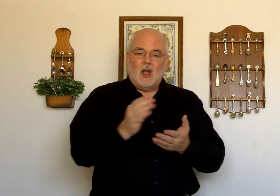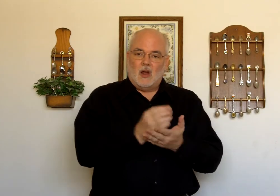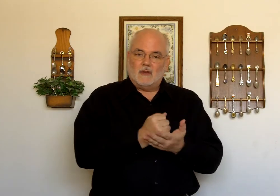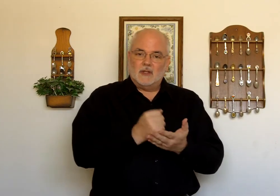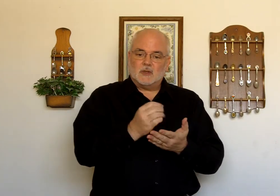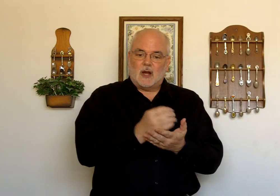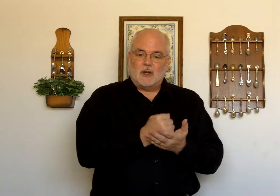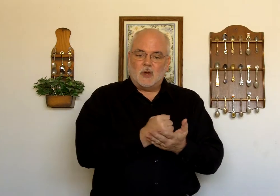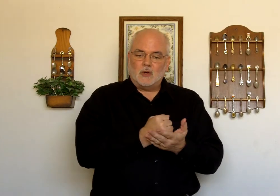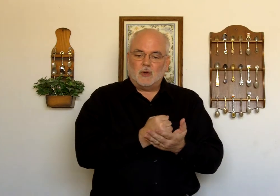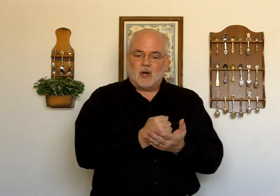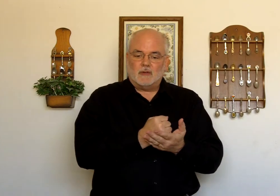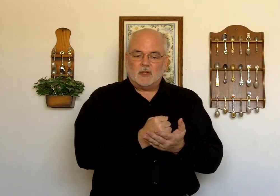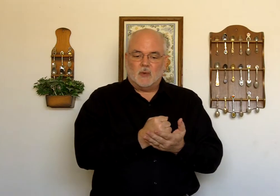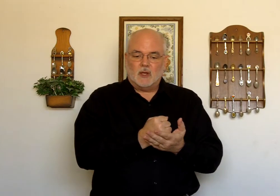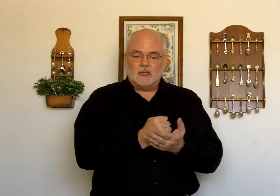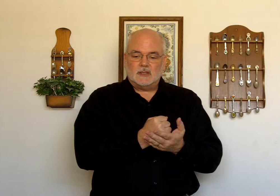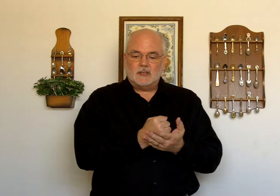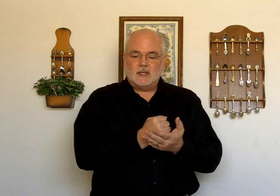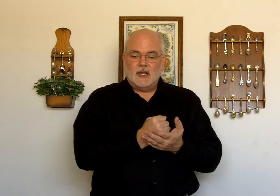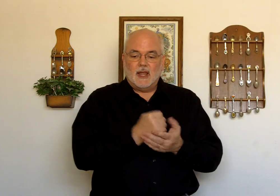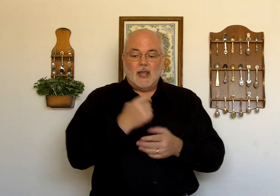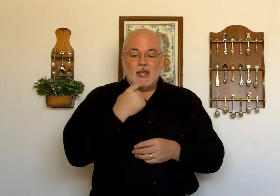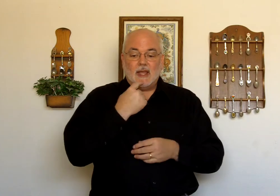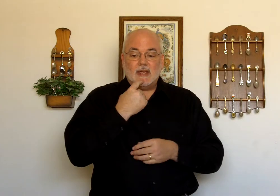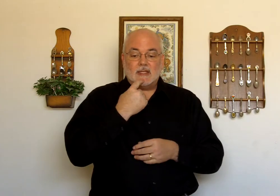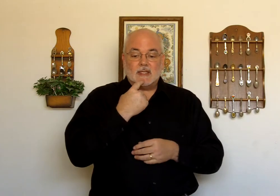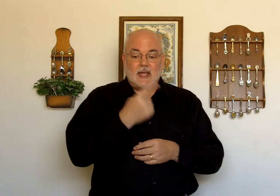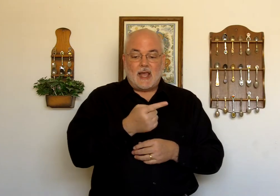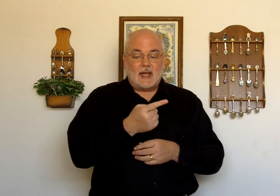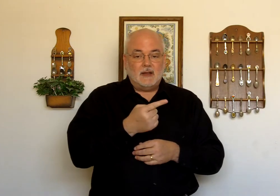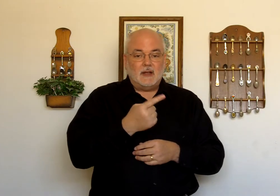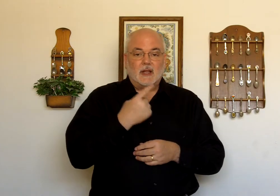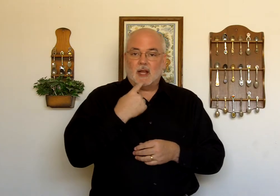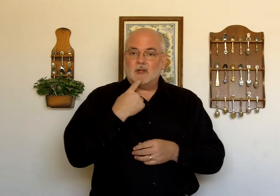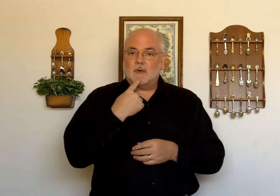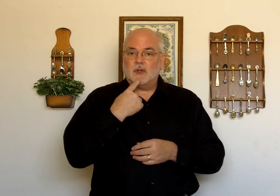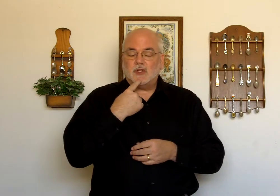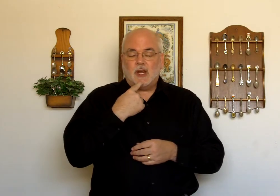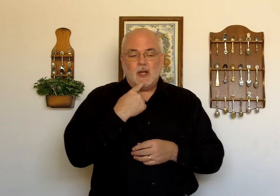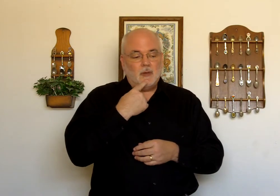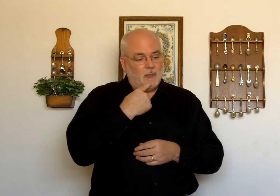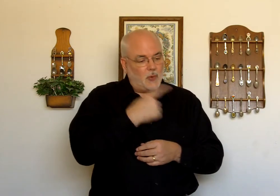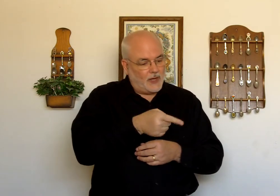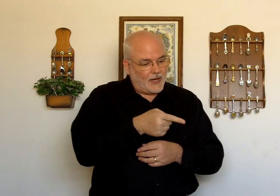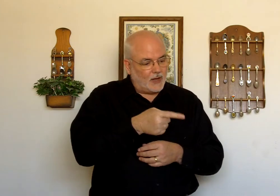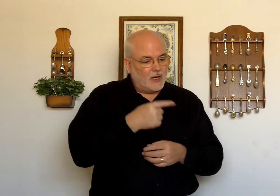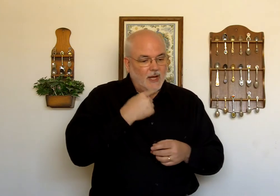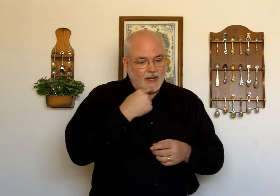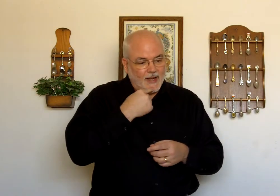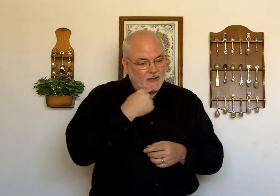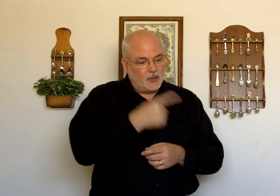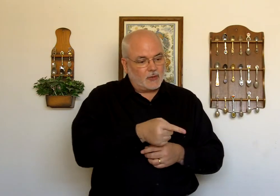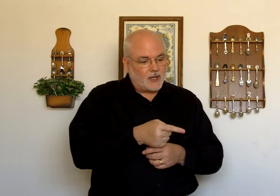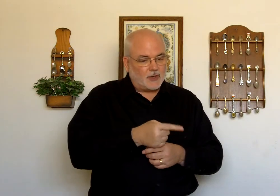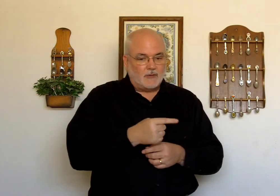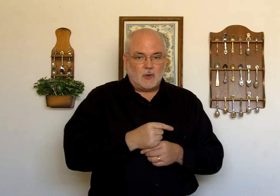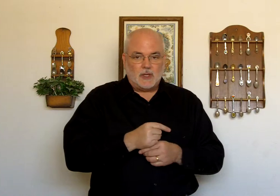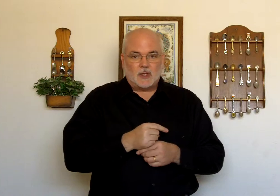Harvest. I already told you what harvest was. He said. That is from the chin pointing out. In the direction of who he's